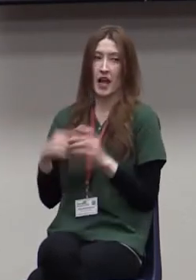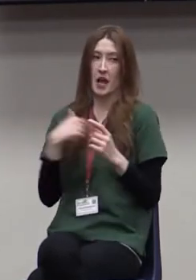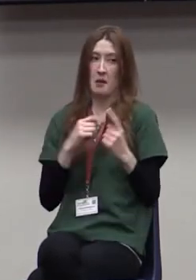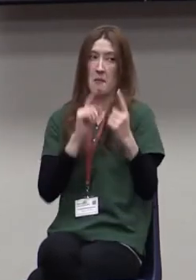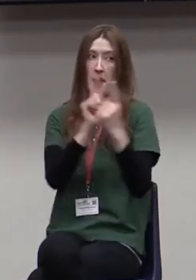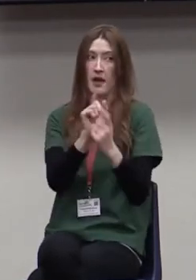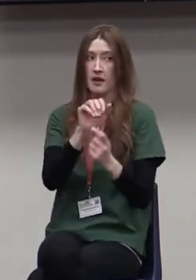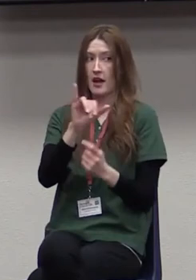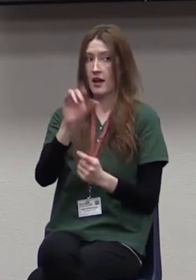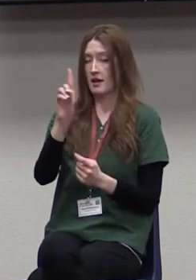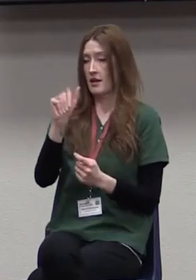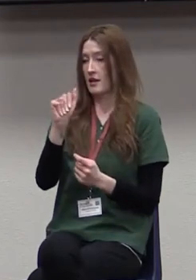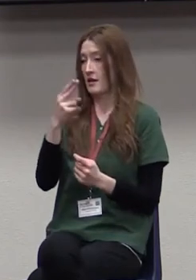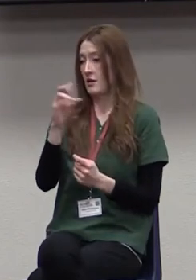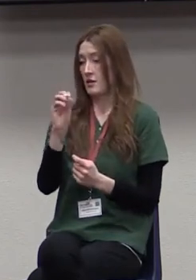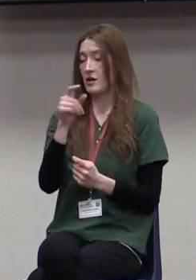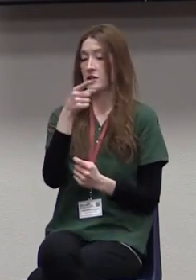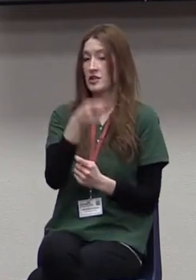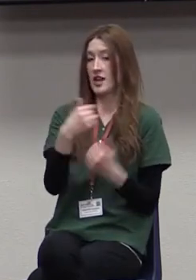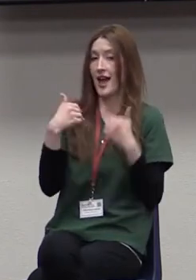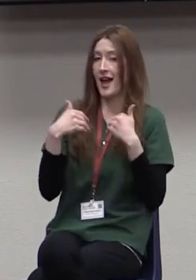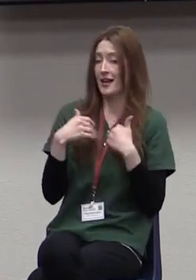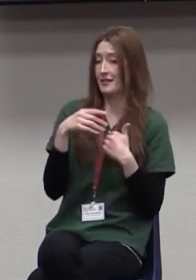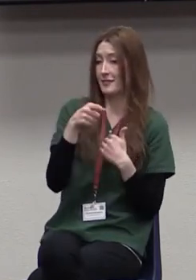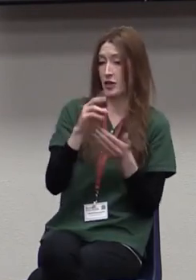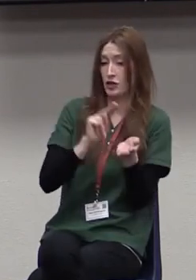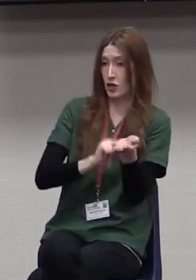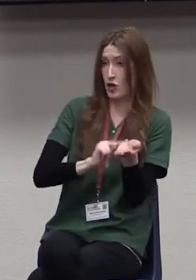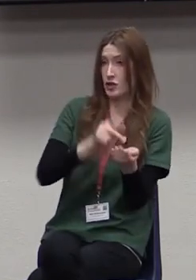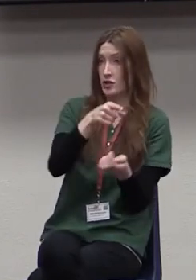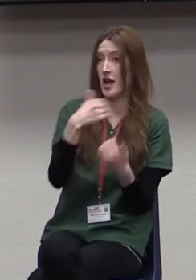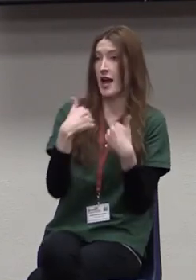met. She has five master's degrees.